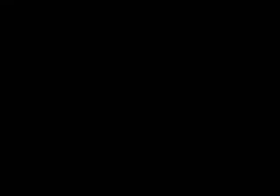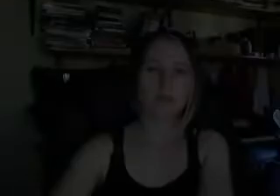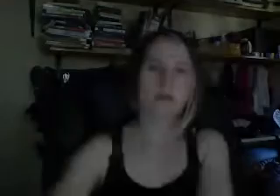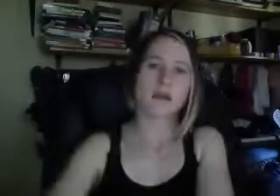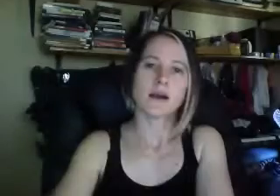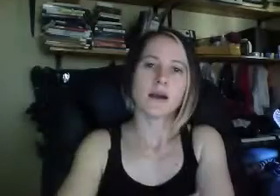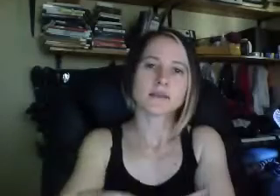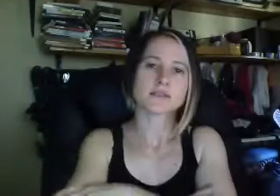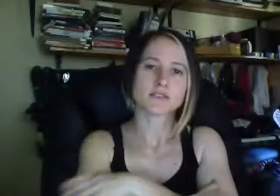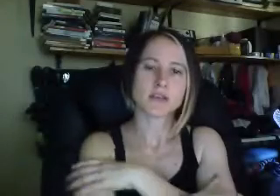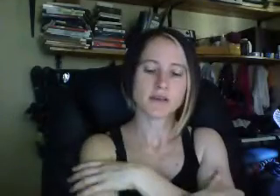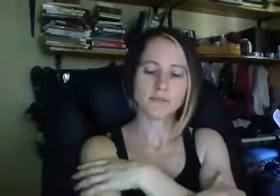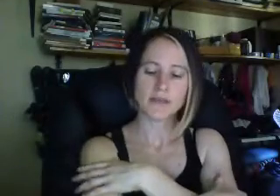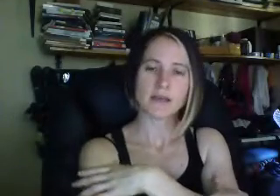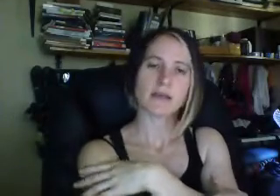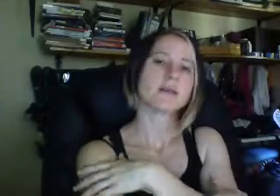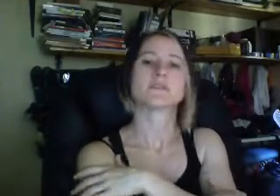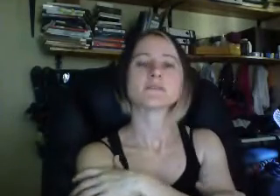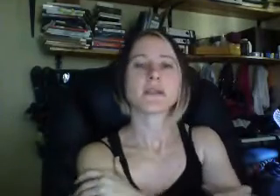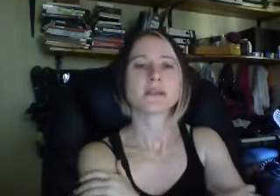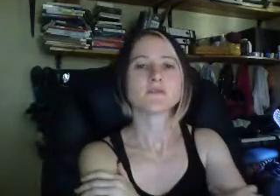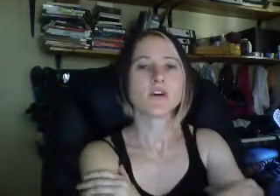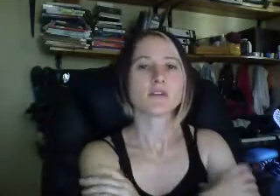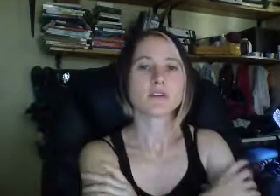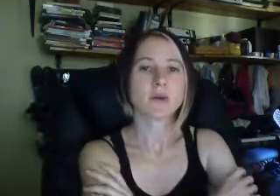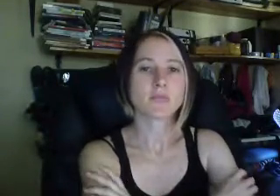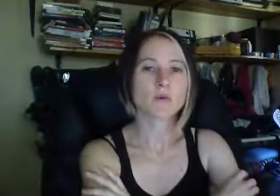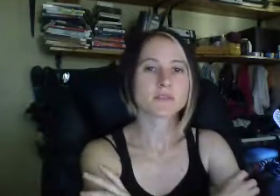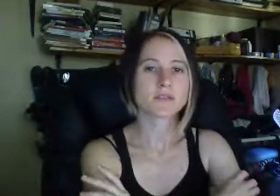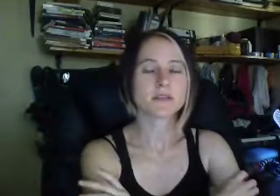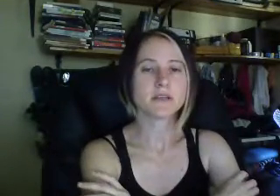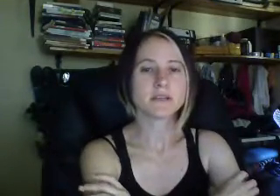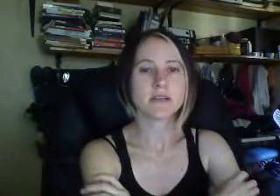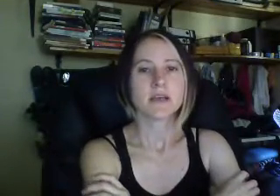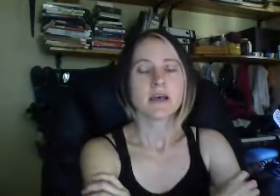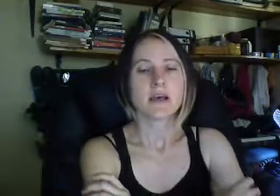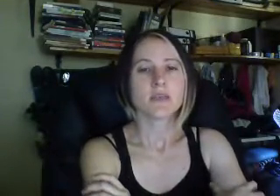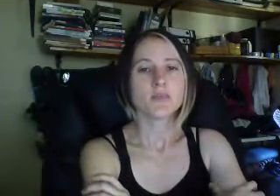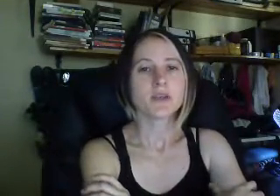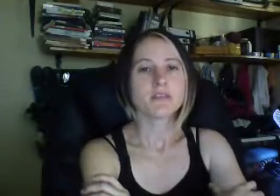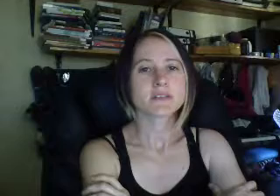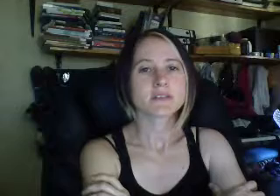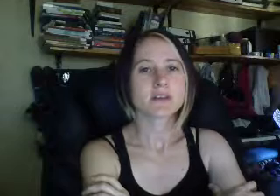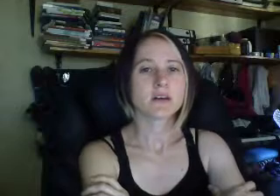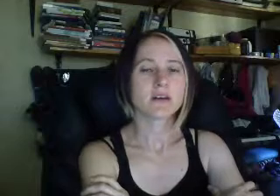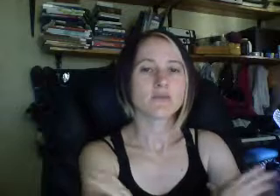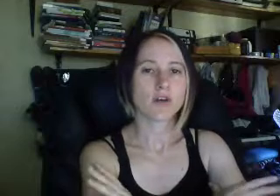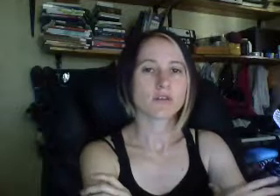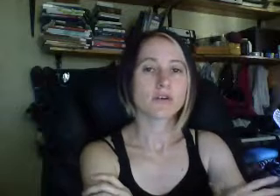Hi, this is Andrea. This is my next vlog in my porn series. In the previous vlog